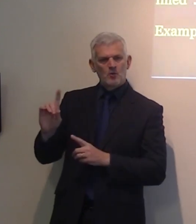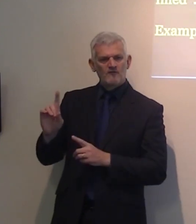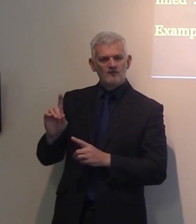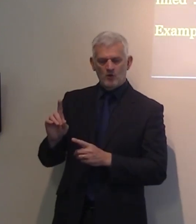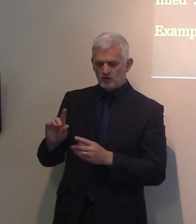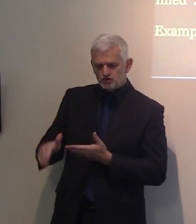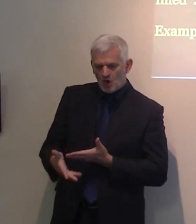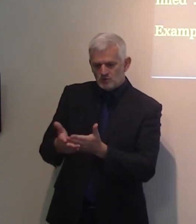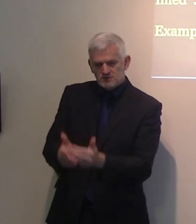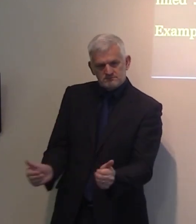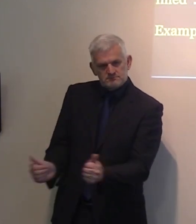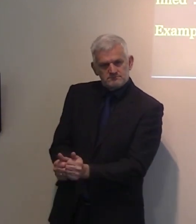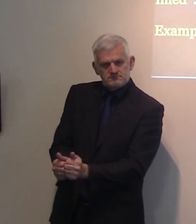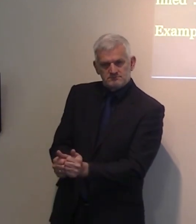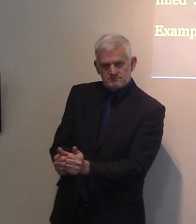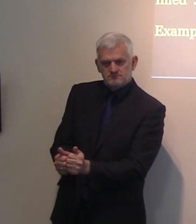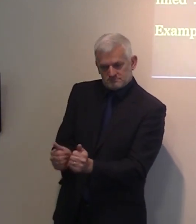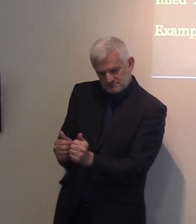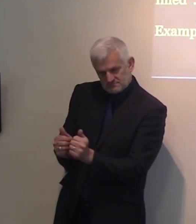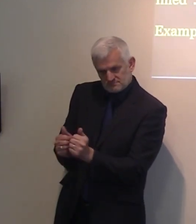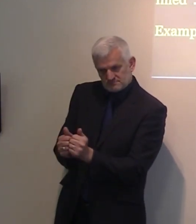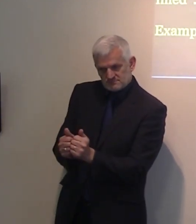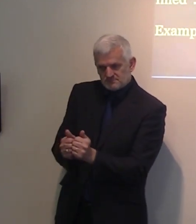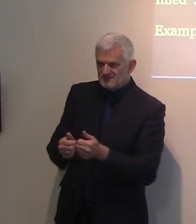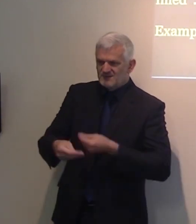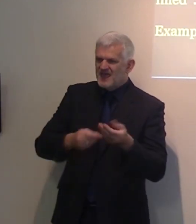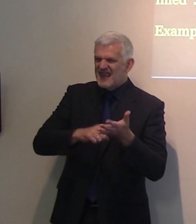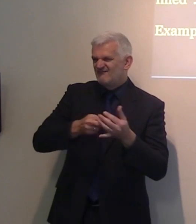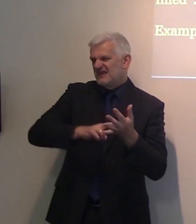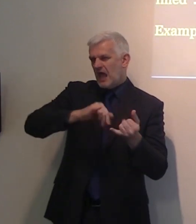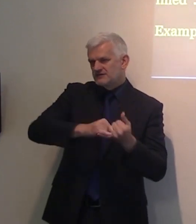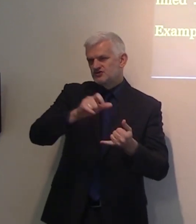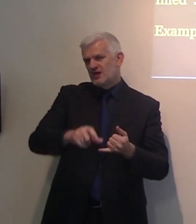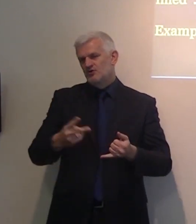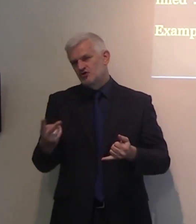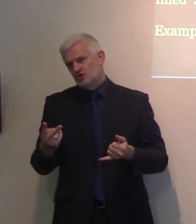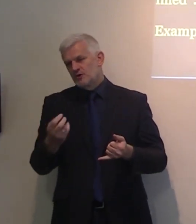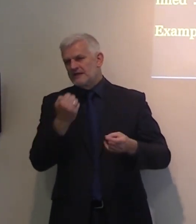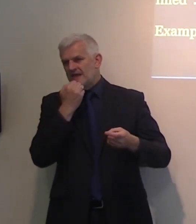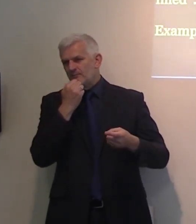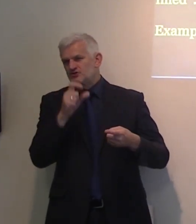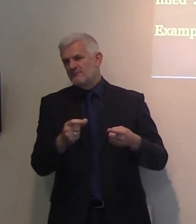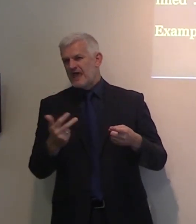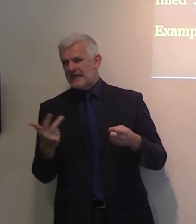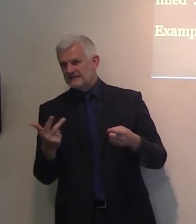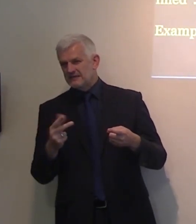Again, no time to go into the verses, Leviticus chapter 2, Numbers 18, 2 Chronicles chapter 13,